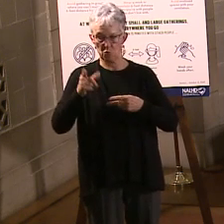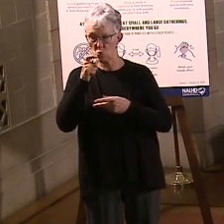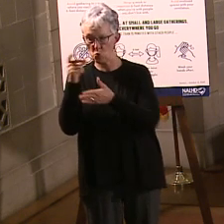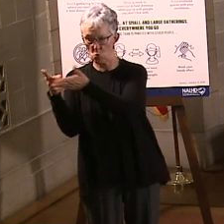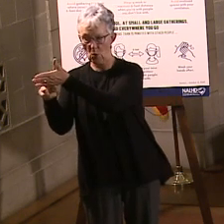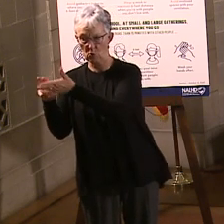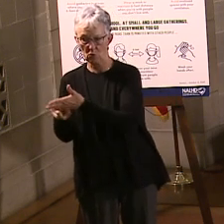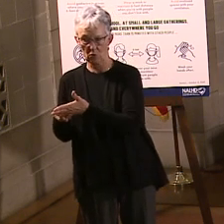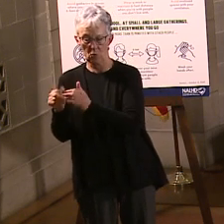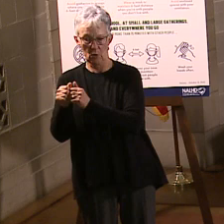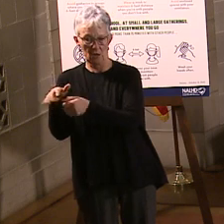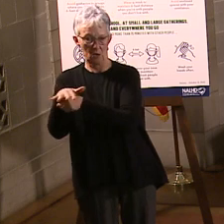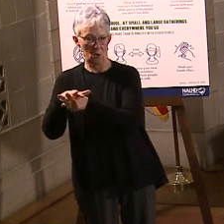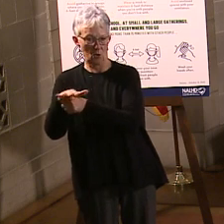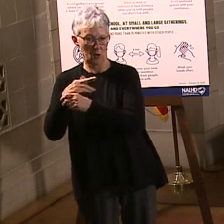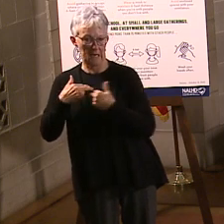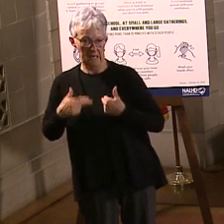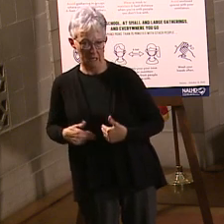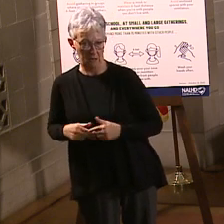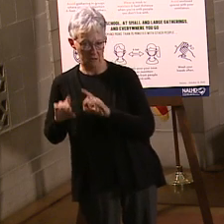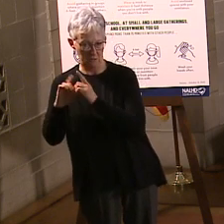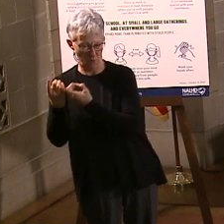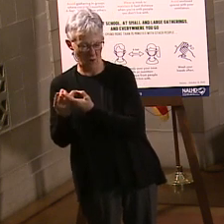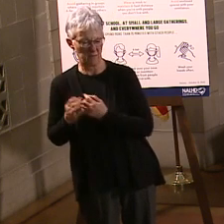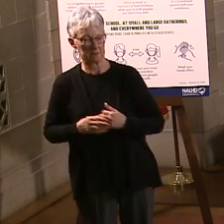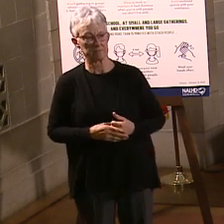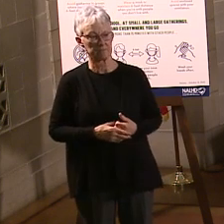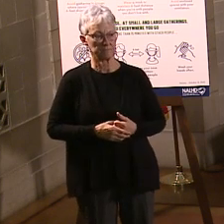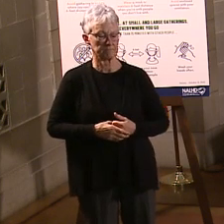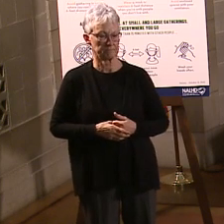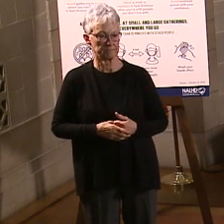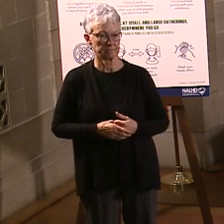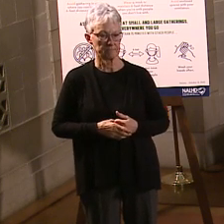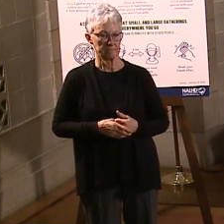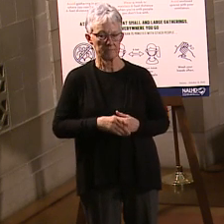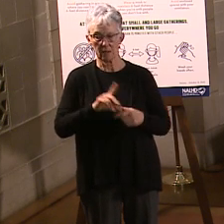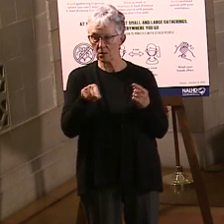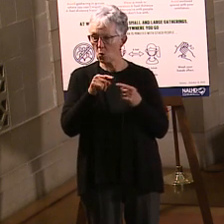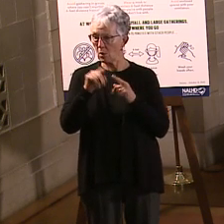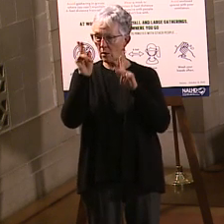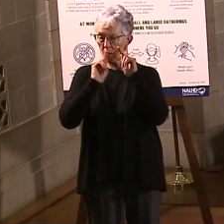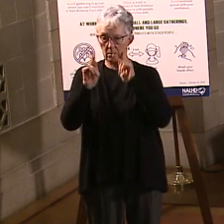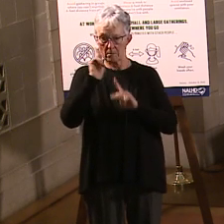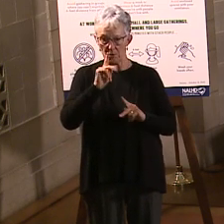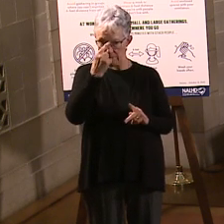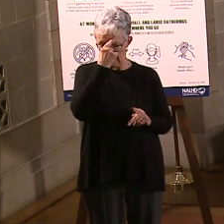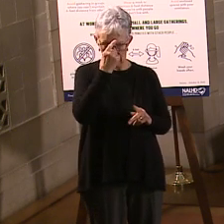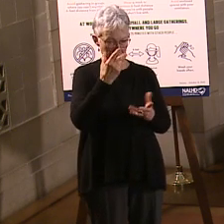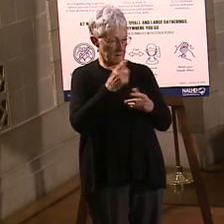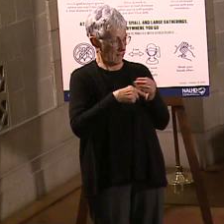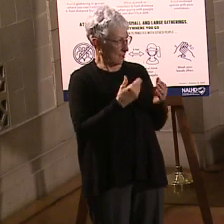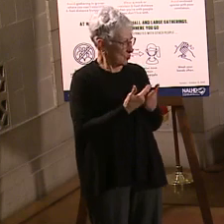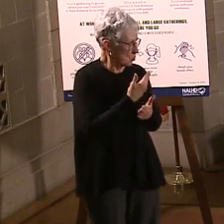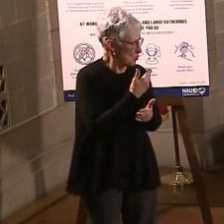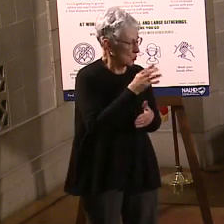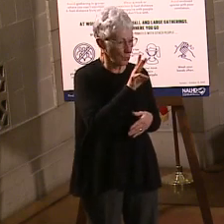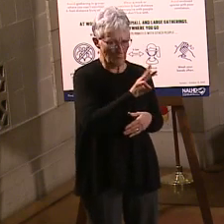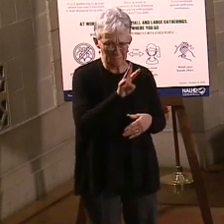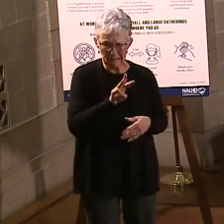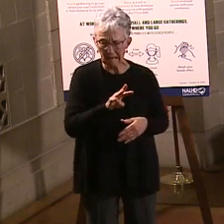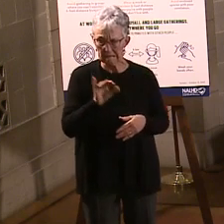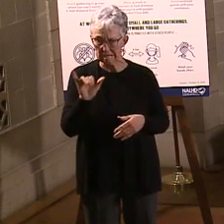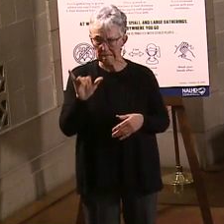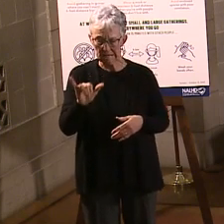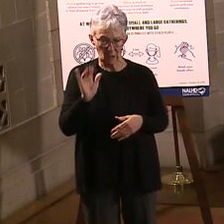Another thing, a lot of times when systems roll out like this, people are really worried. They, you know, I think about the Thanksgiving, people stand in line overnight to get